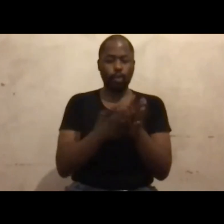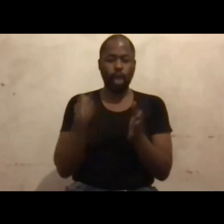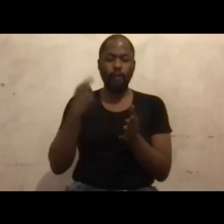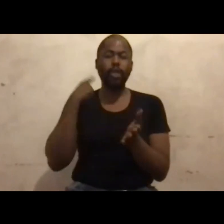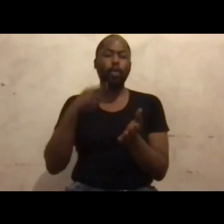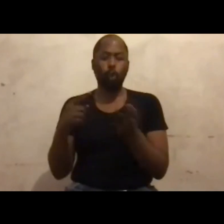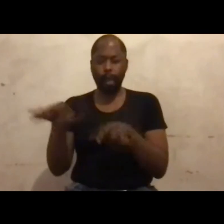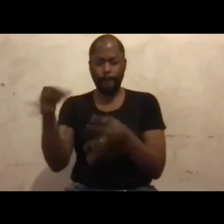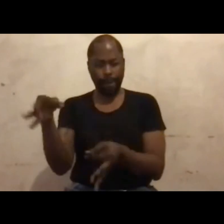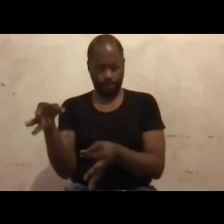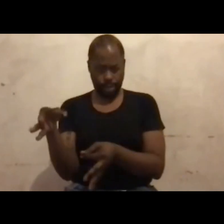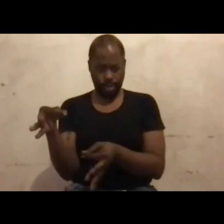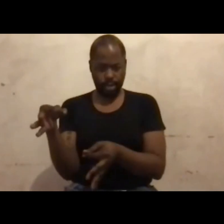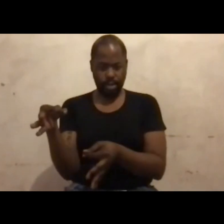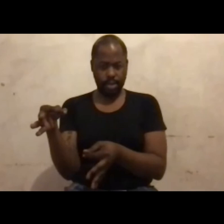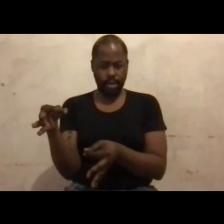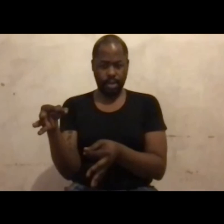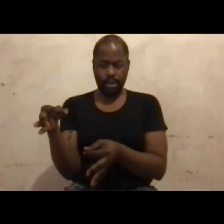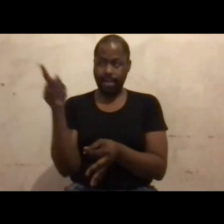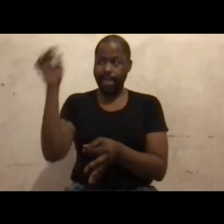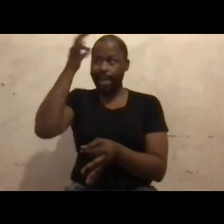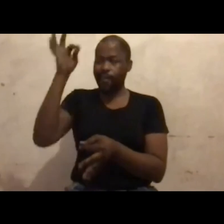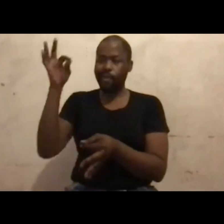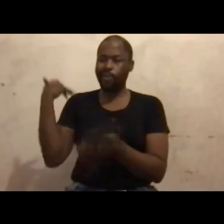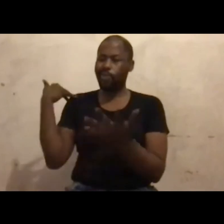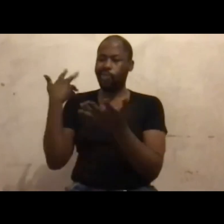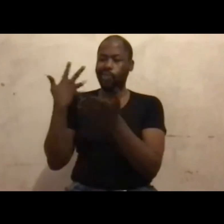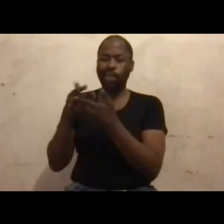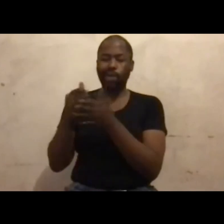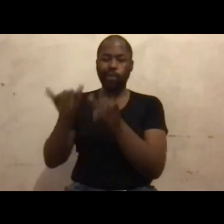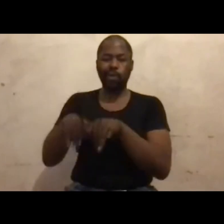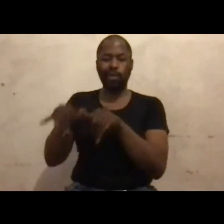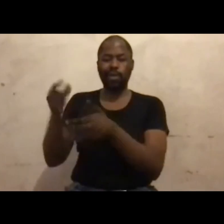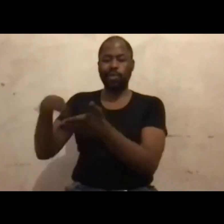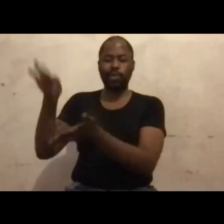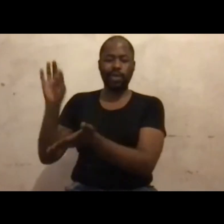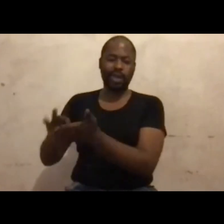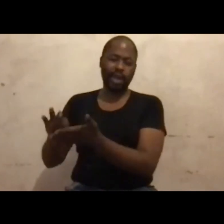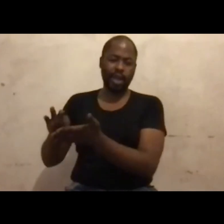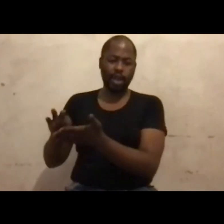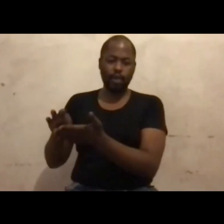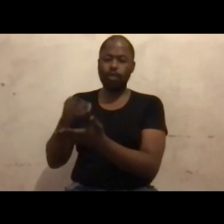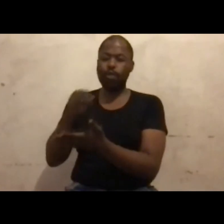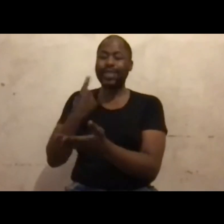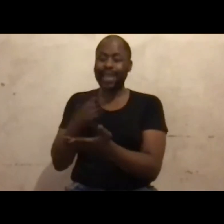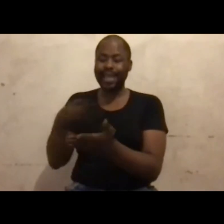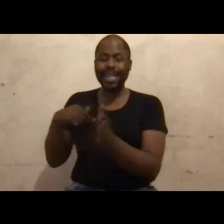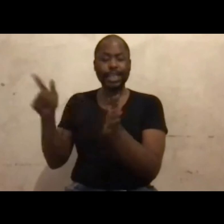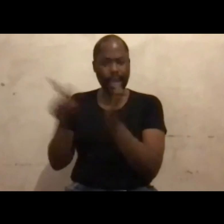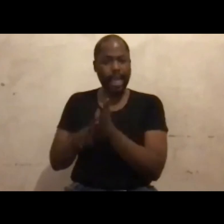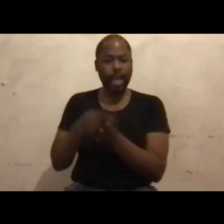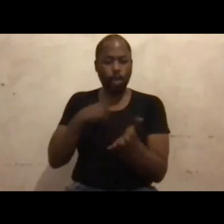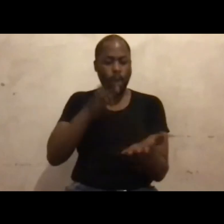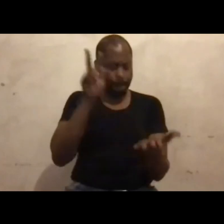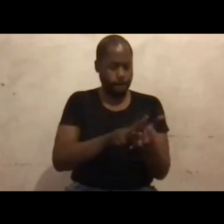And he calls what government hasn't signed off on as a legal instrument. In other words, we've got an approved white paper,